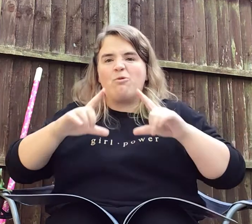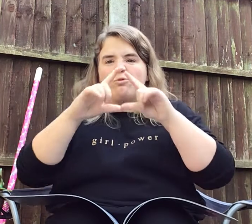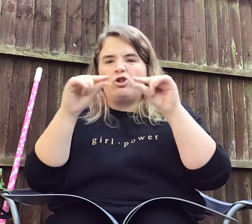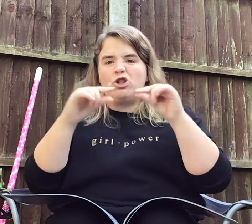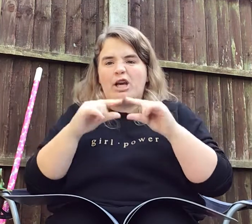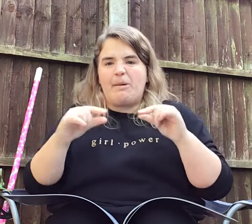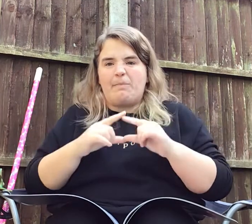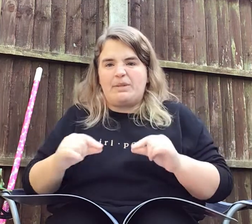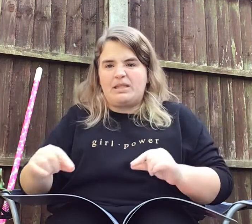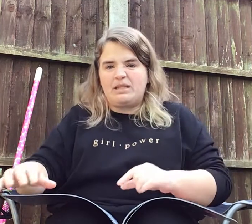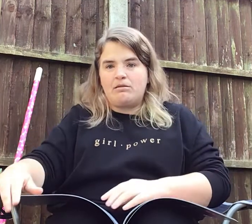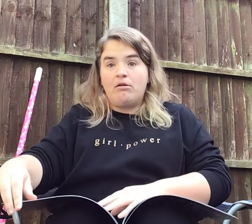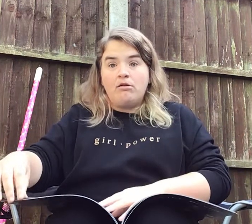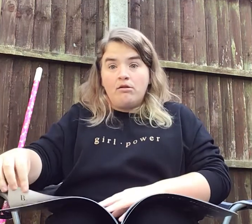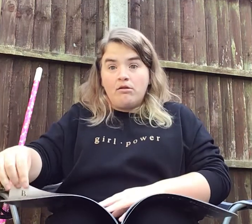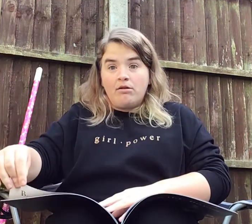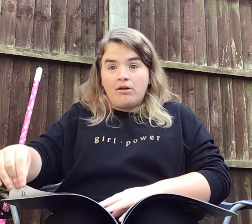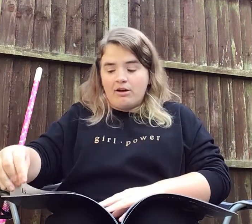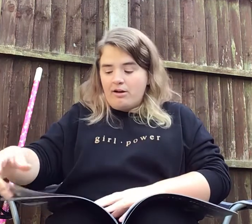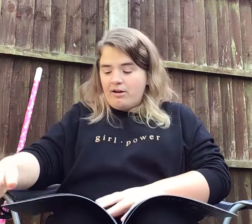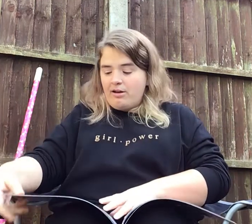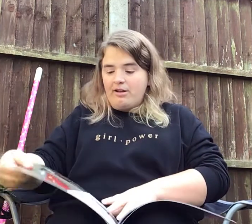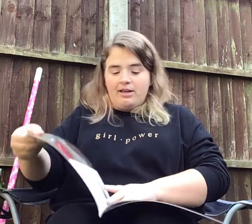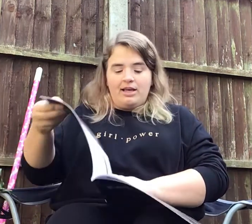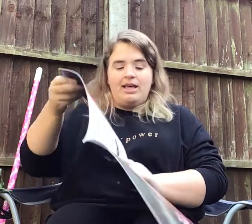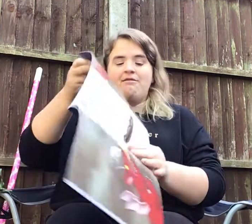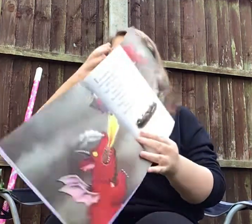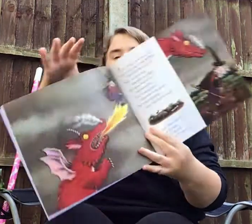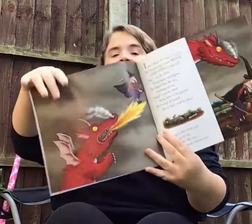chips. Here he is.